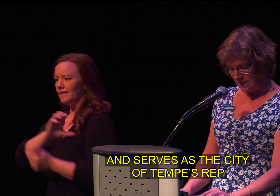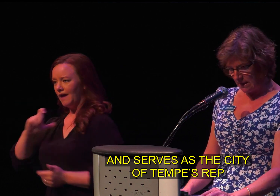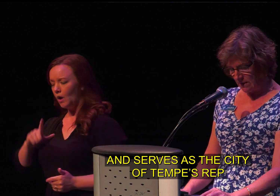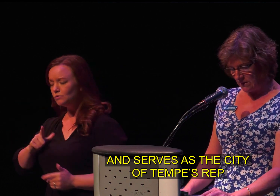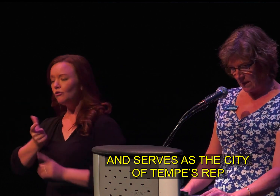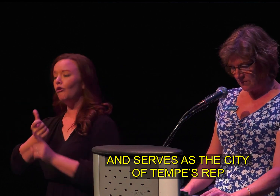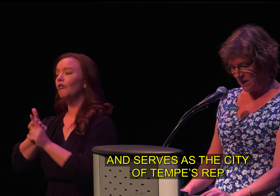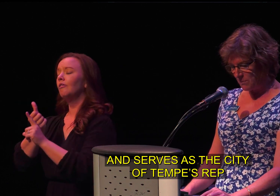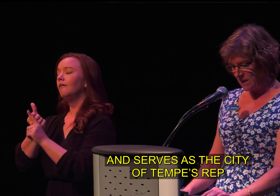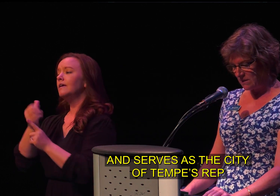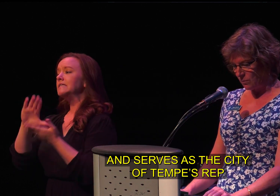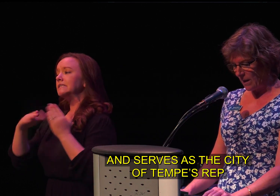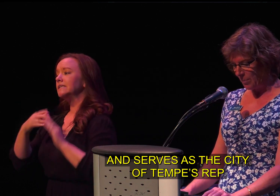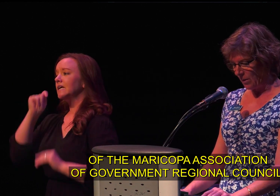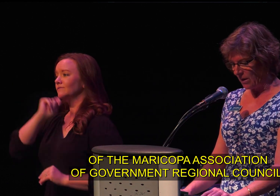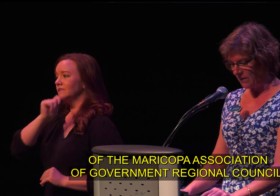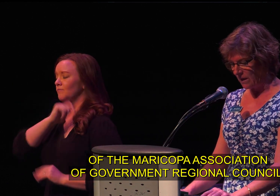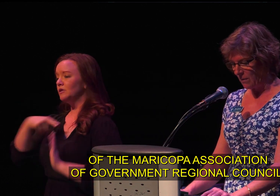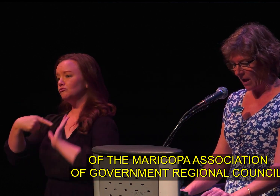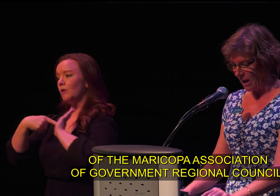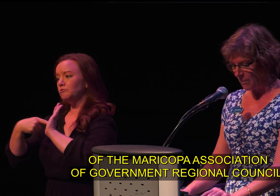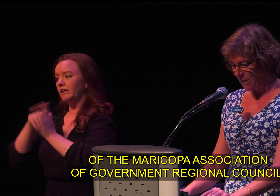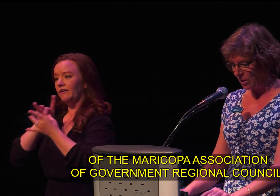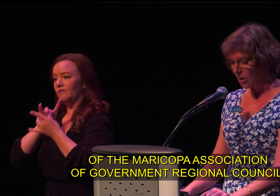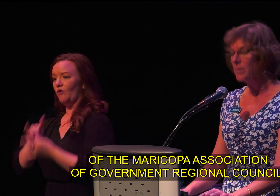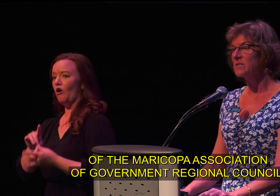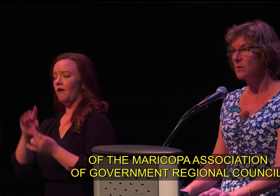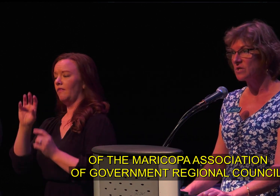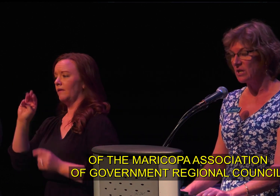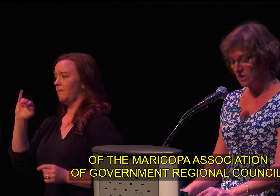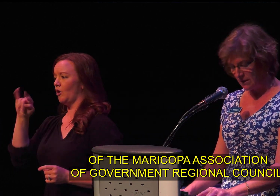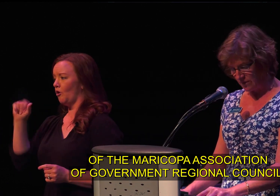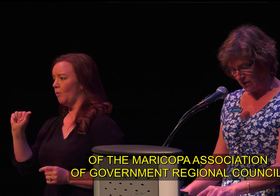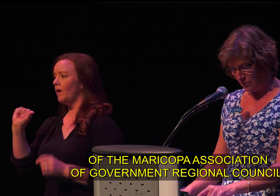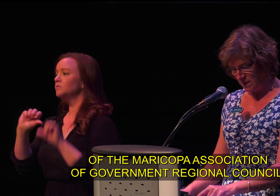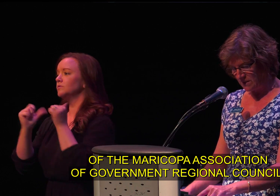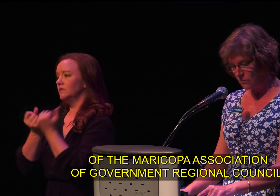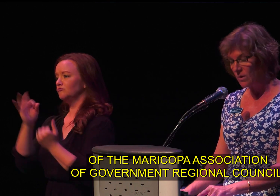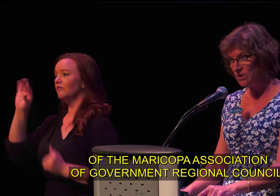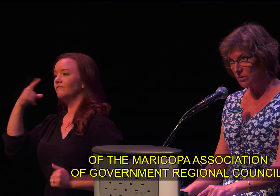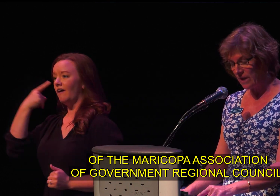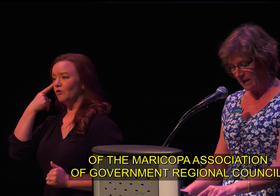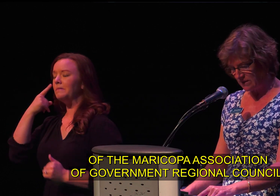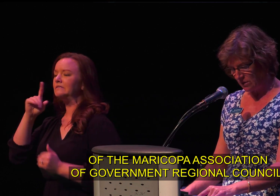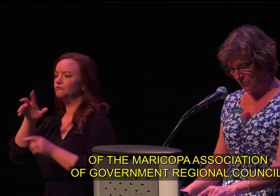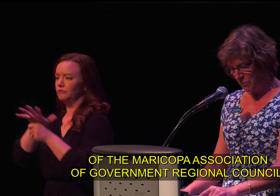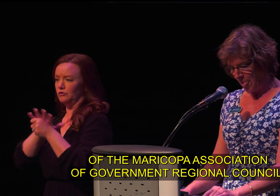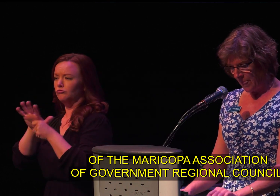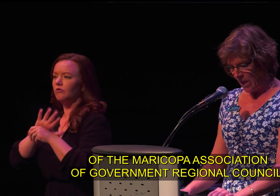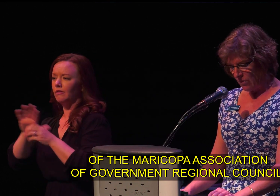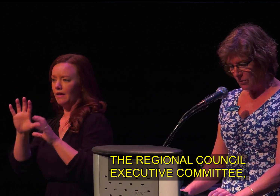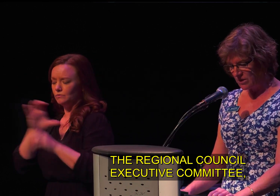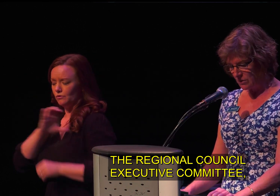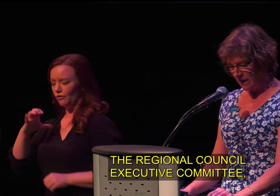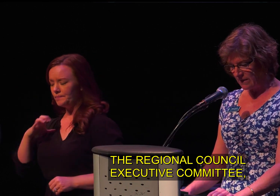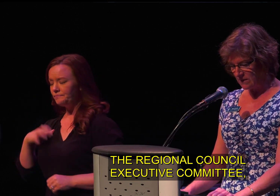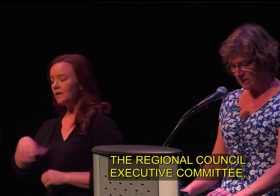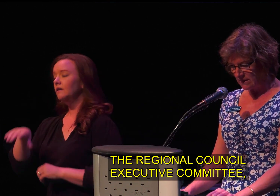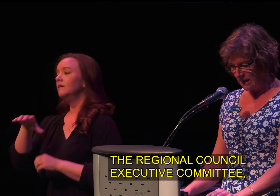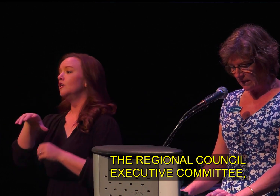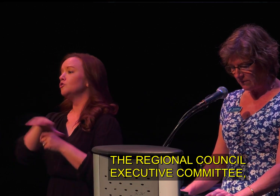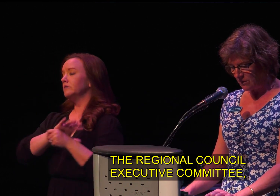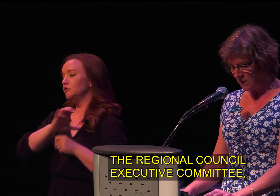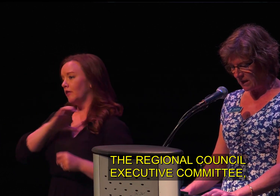as the city of Tempe's rep on the Maricopa Association of Governments Regional Council, the Regional